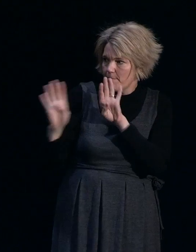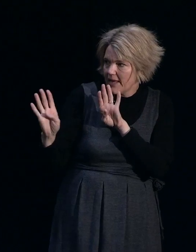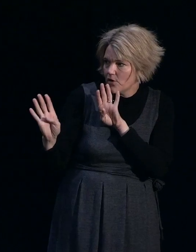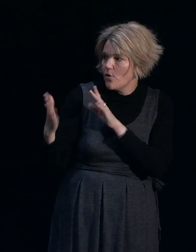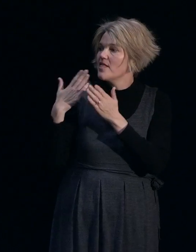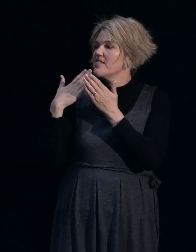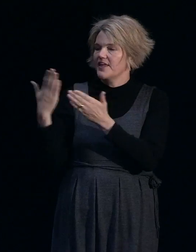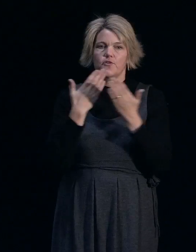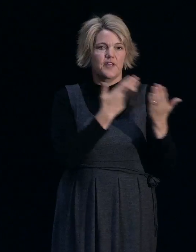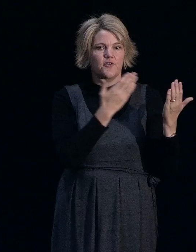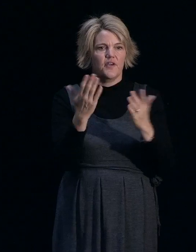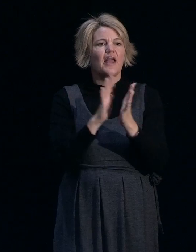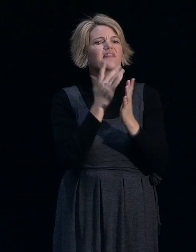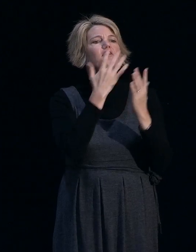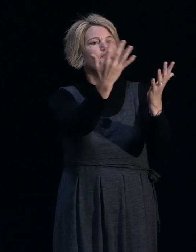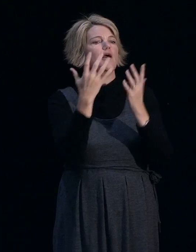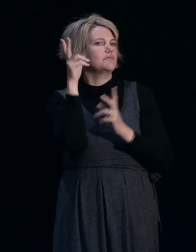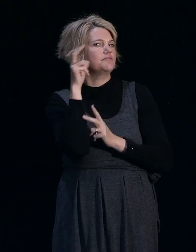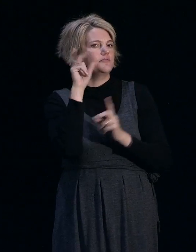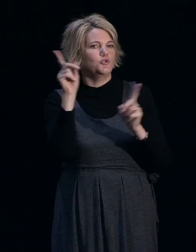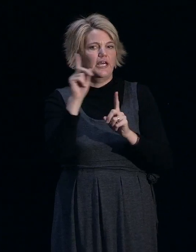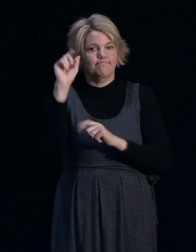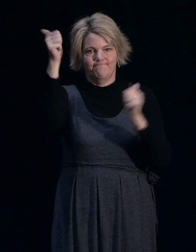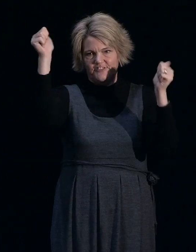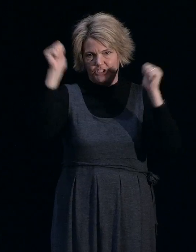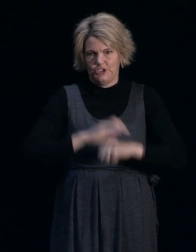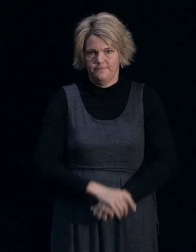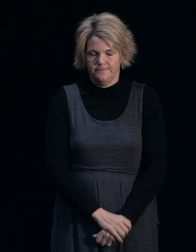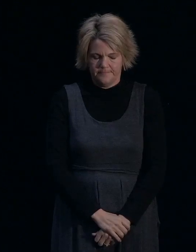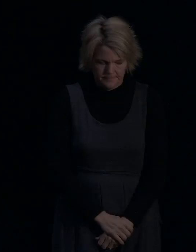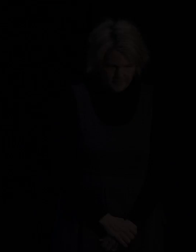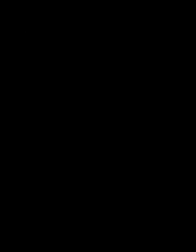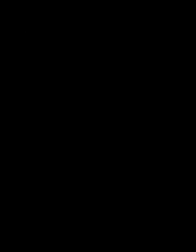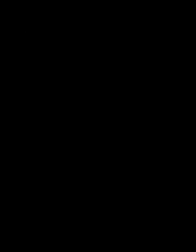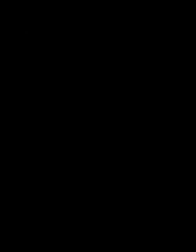you very much. And thanks to you for coming along. See you later. APPLAUSE ...